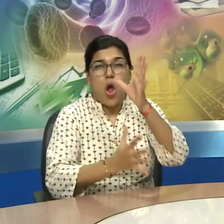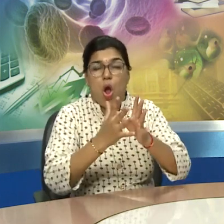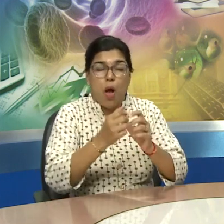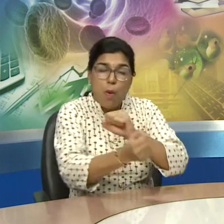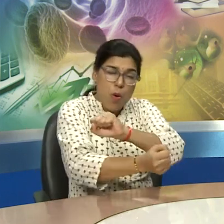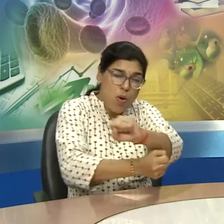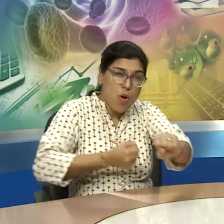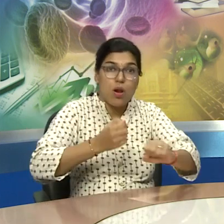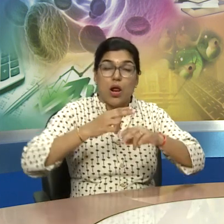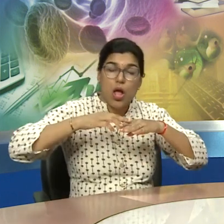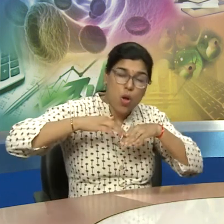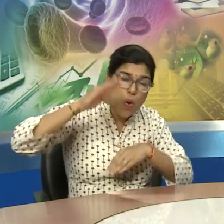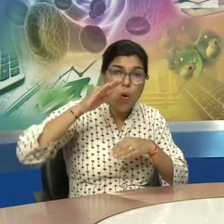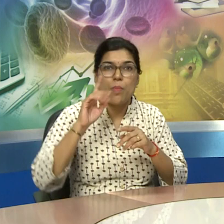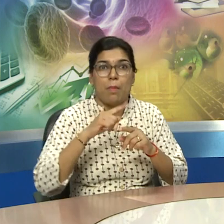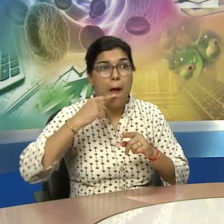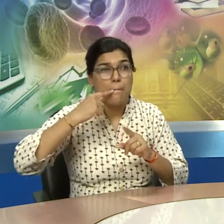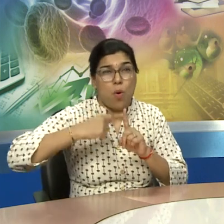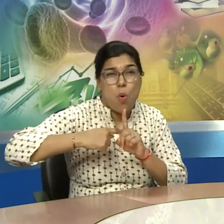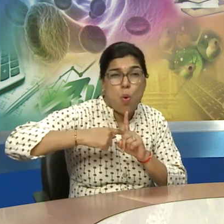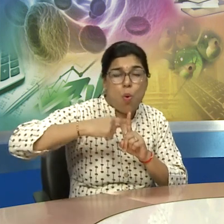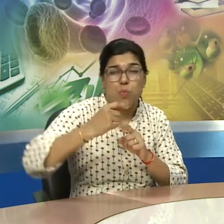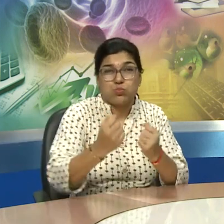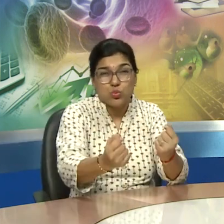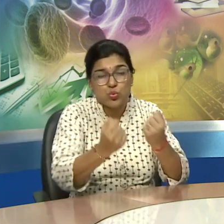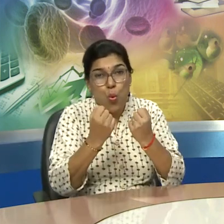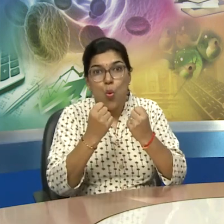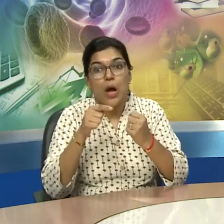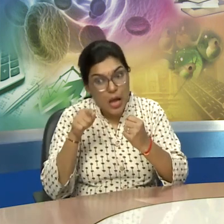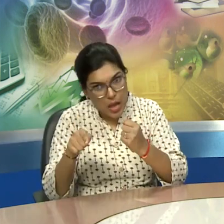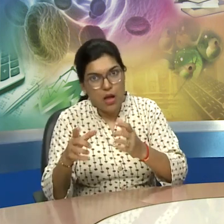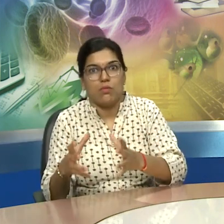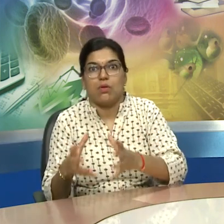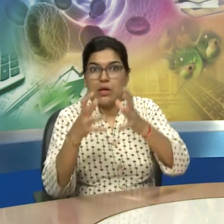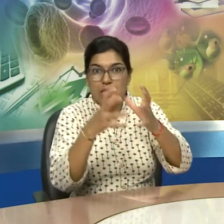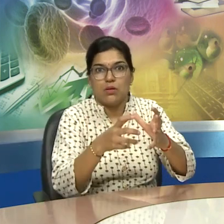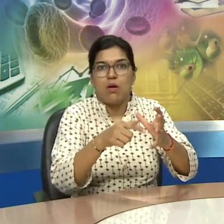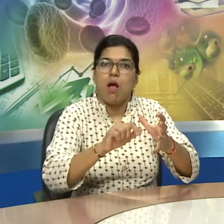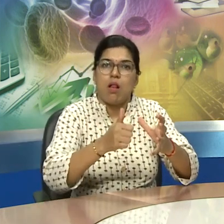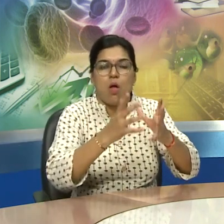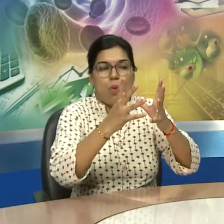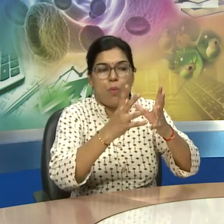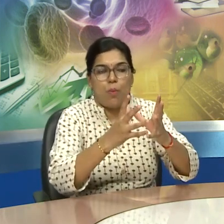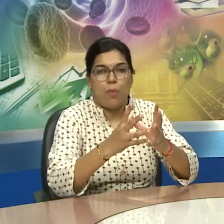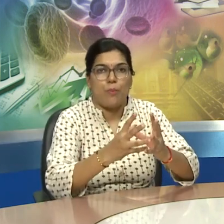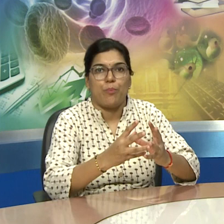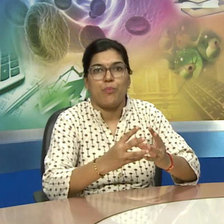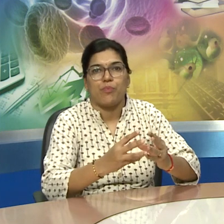so they all discovered that intense heat could extract copper